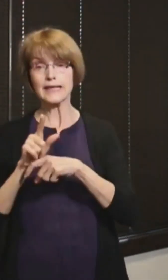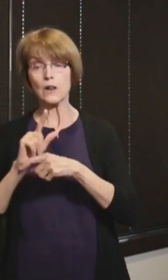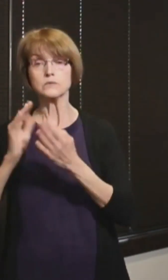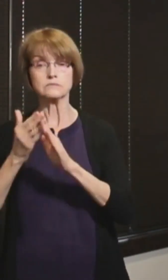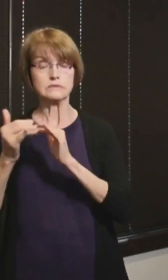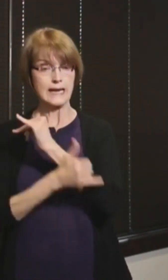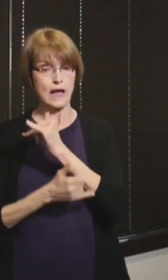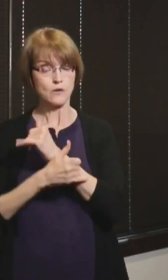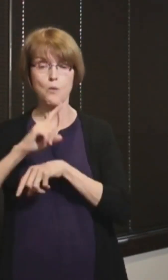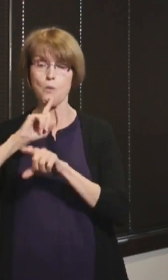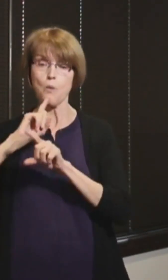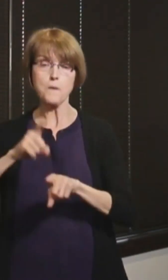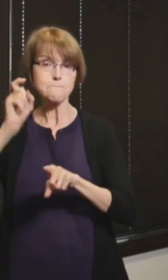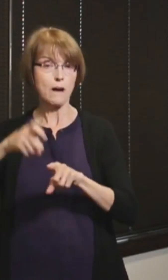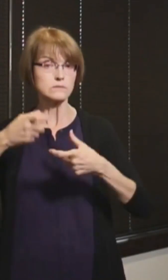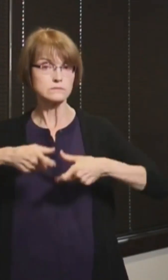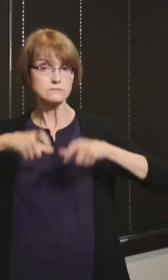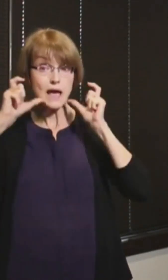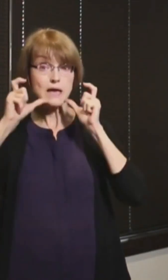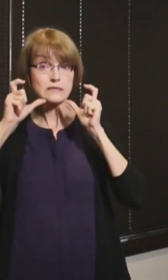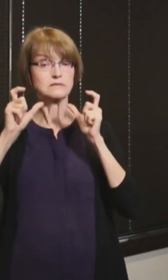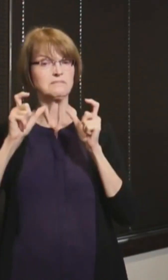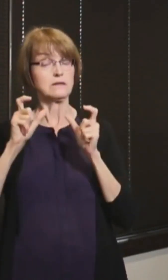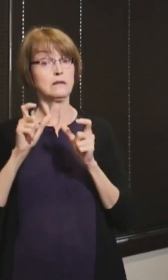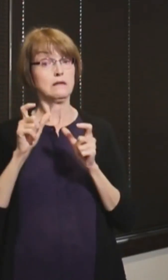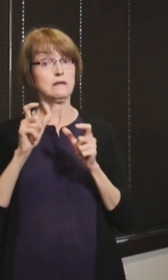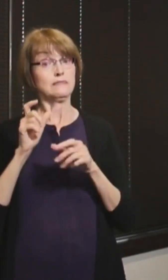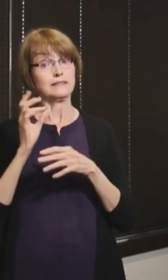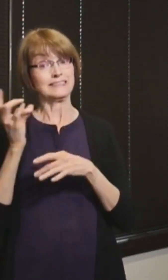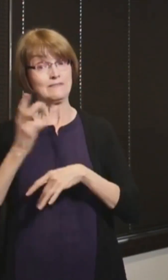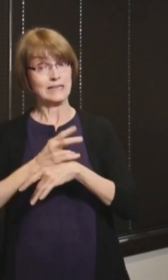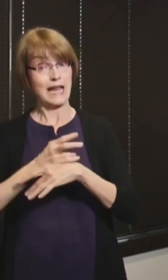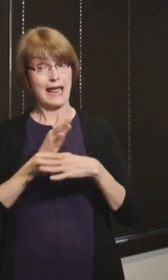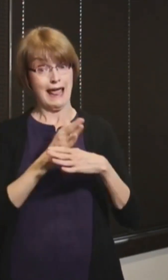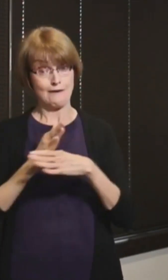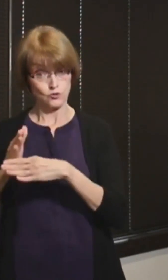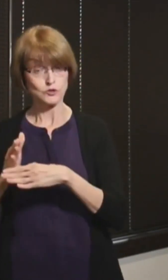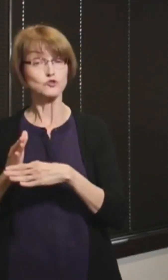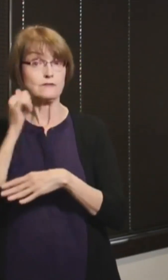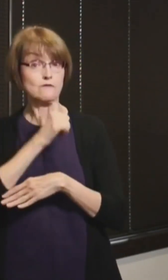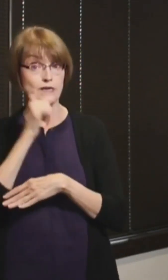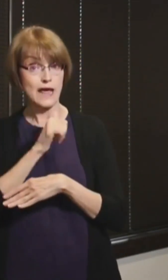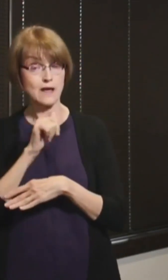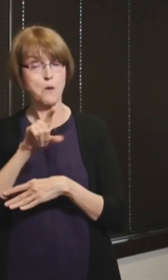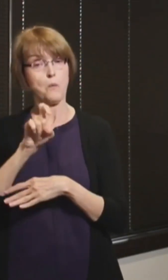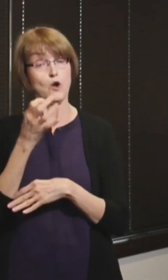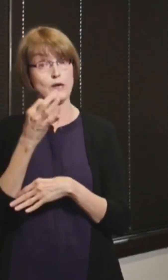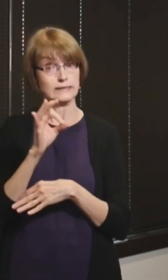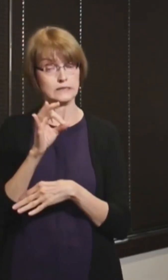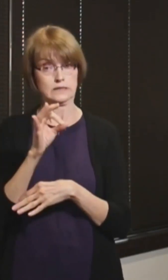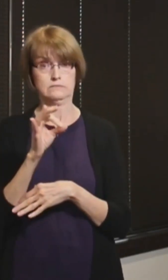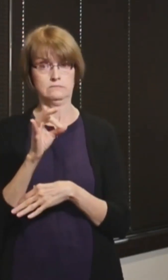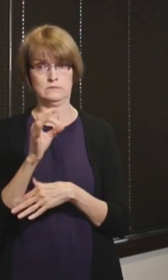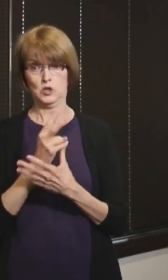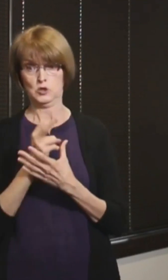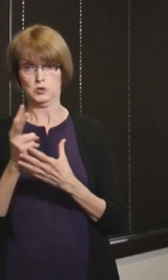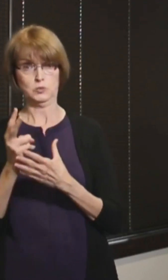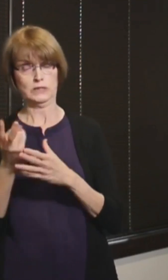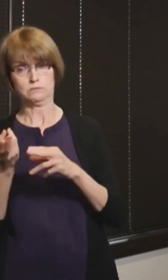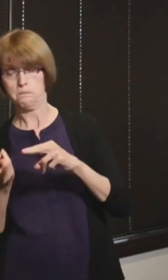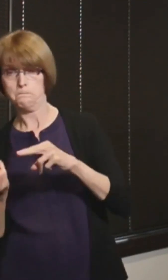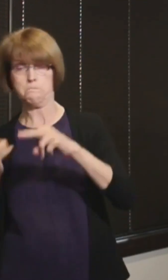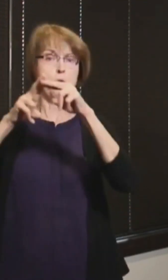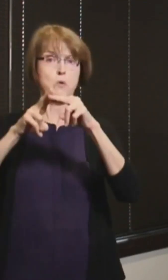County, our rolling average was around 19. And that's a significant increase in just those past two